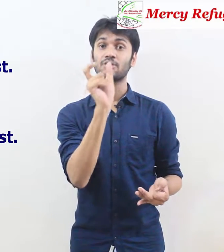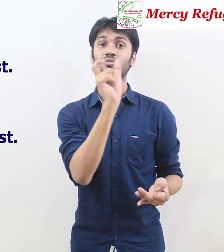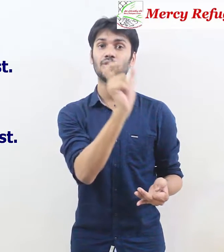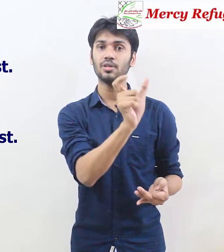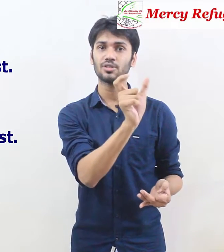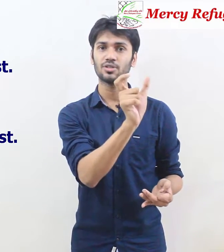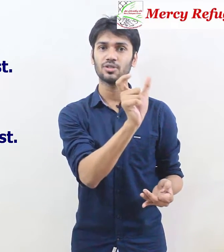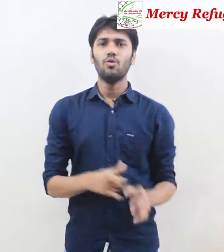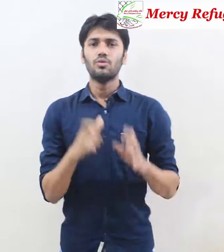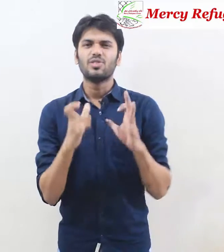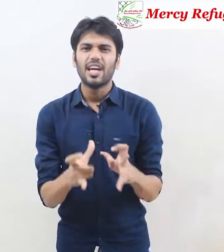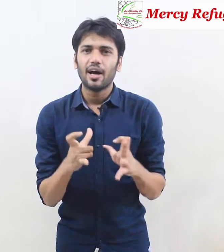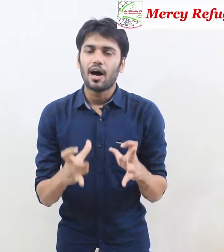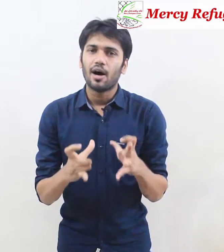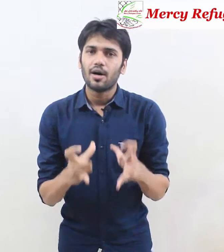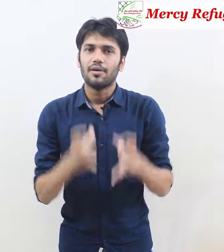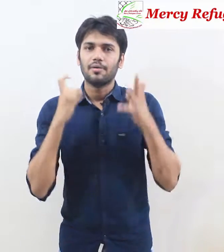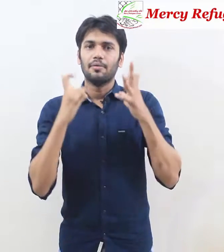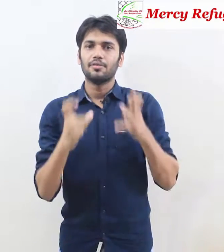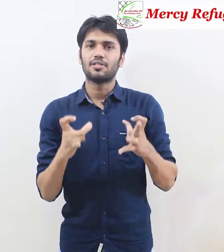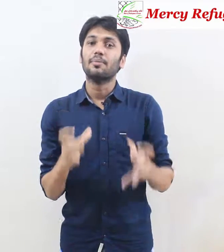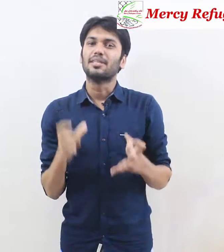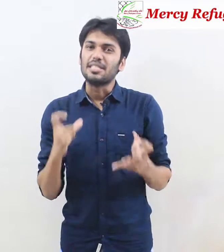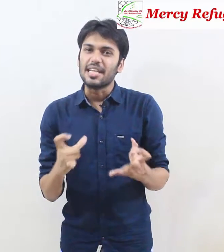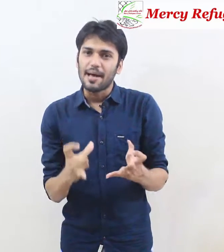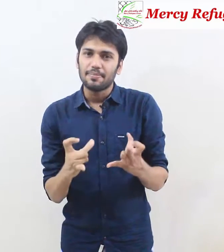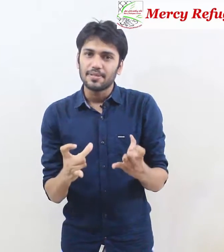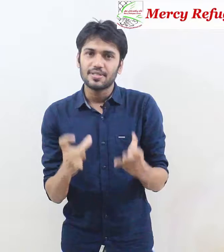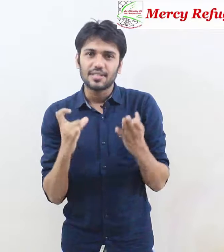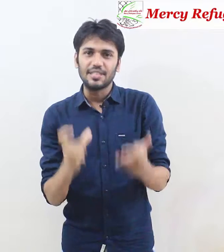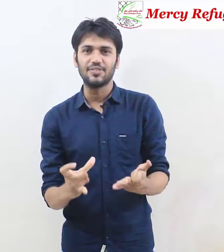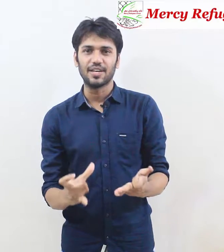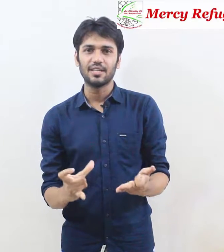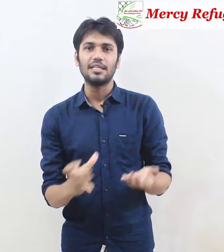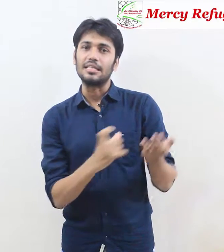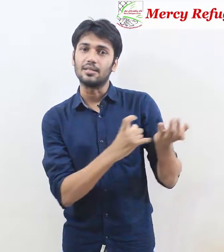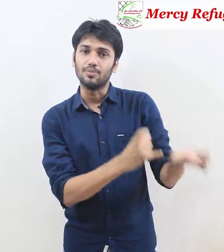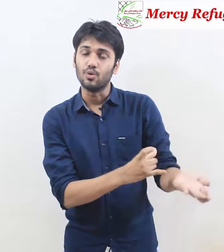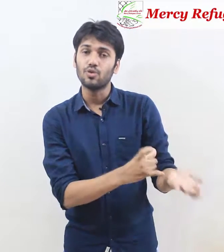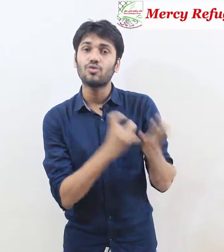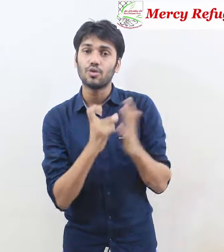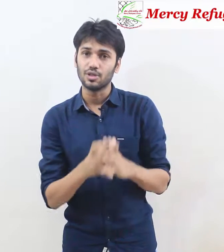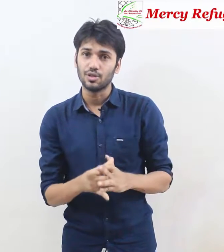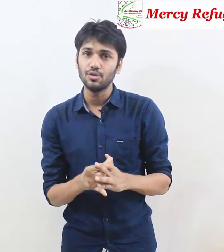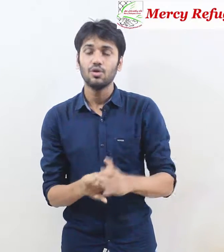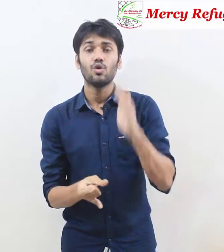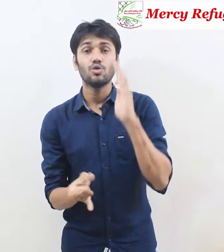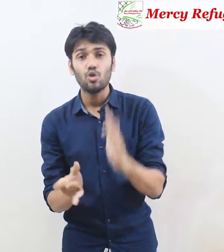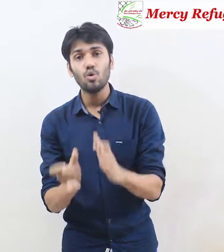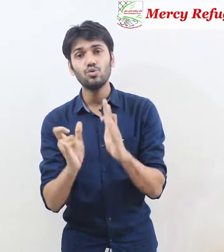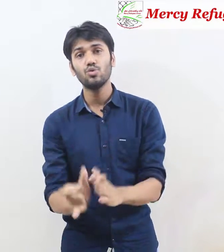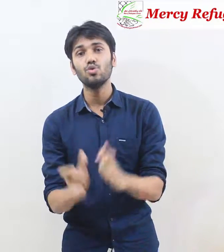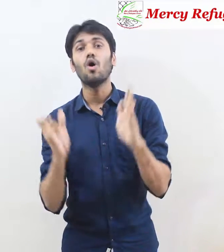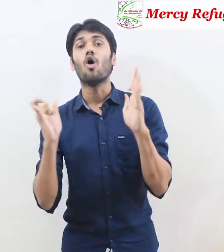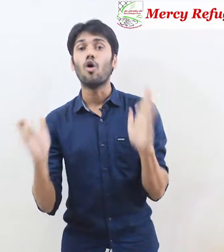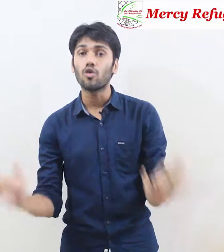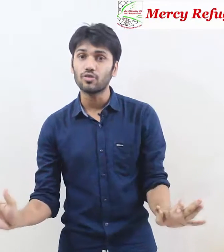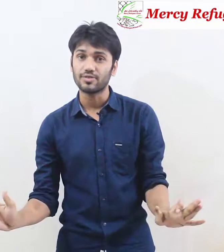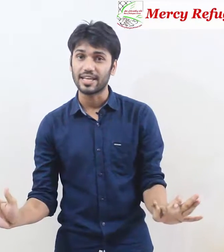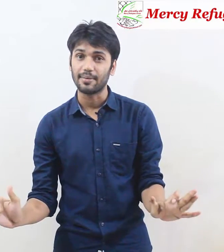fast there are some examples examples given in the examples for you go through all of them